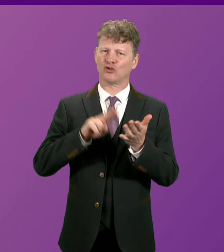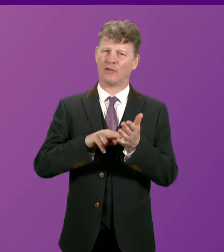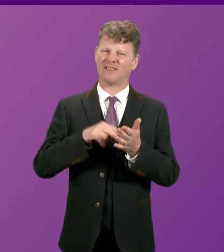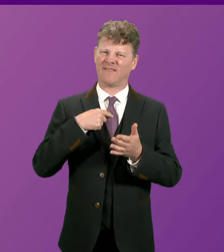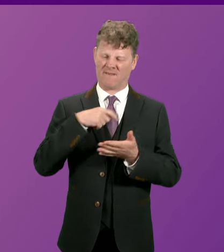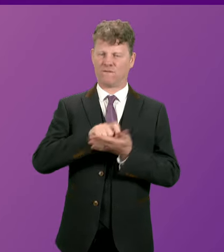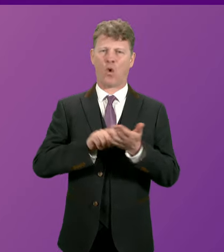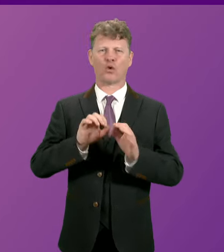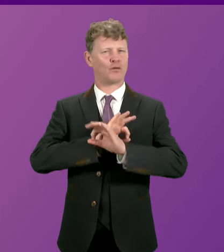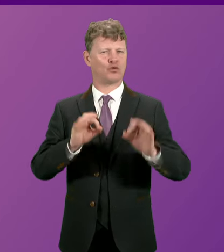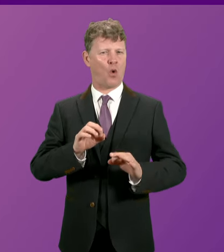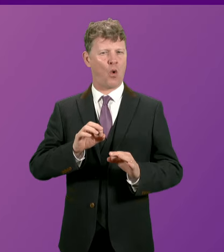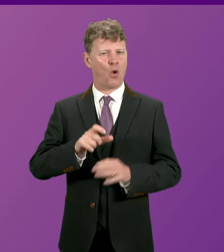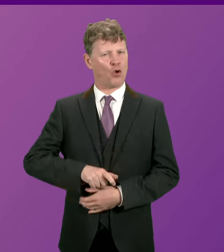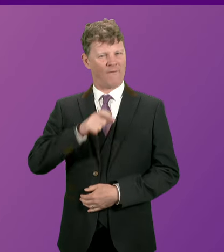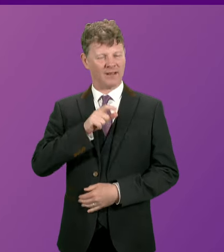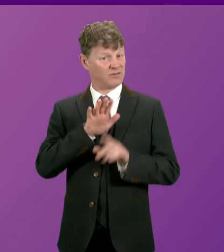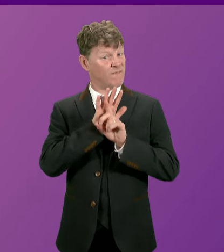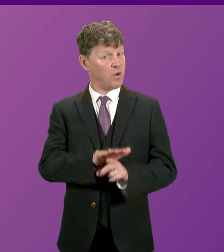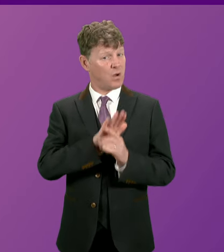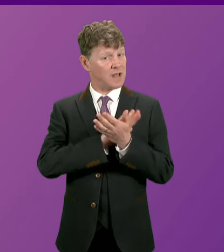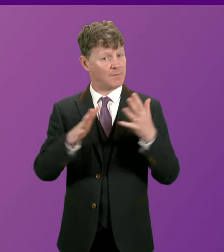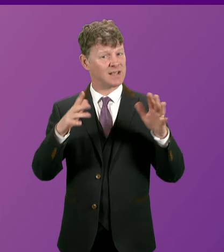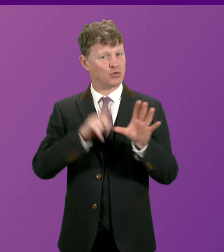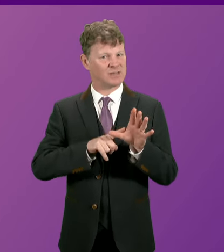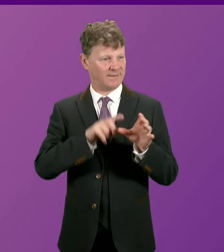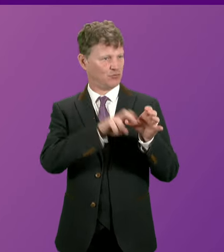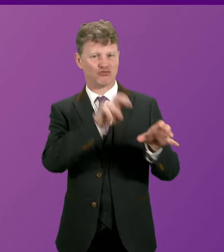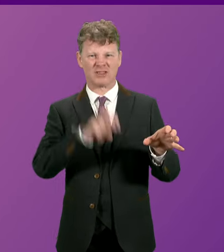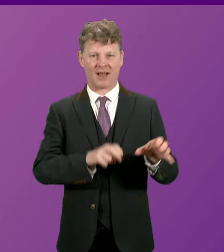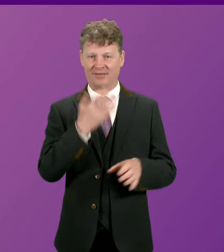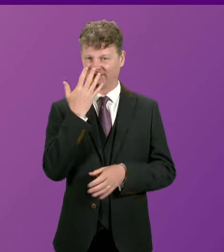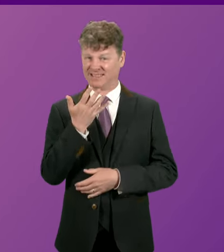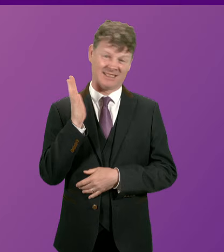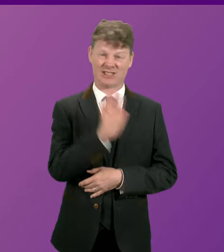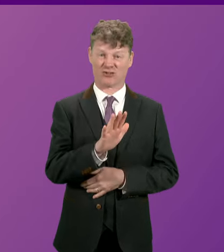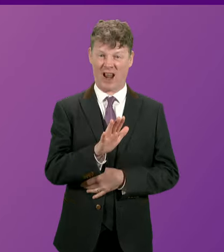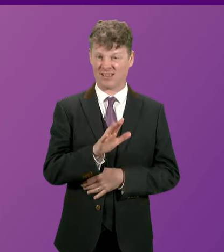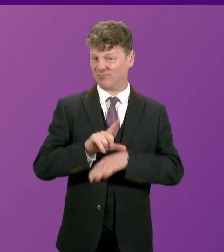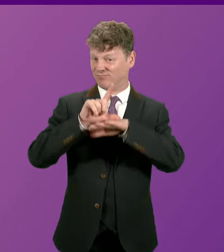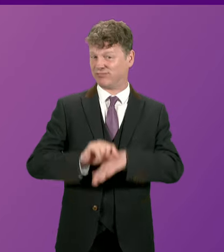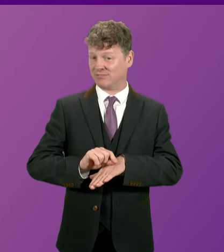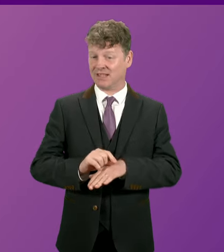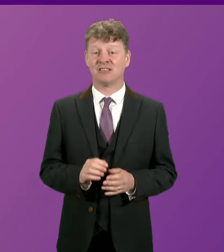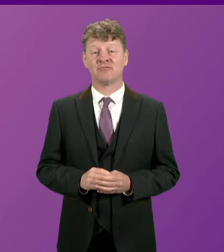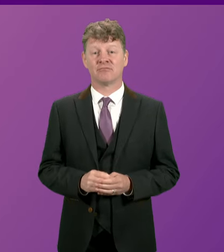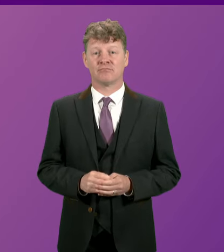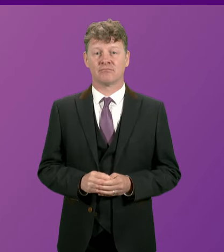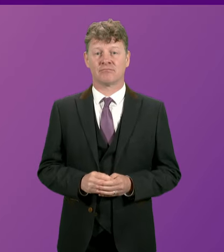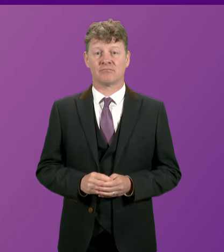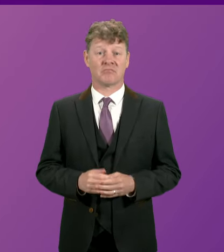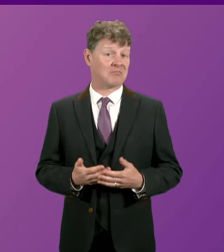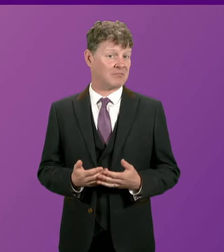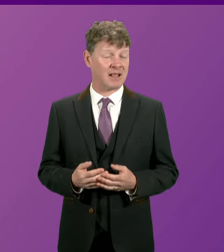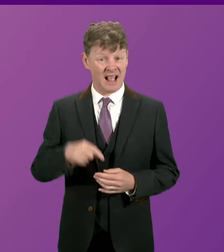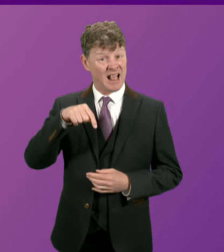that forced Hamza Yousaf to resign in disgrace. This could very well